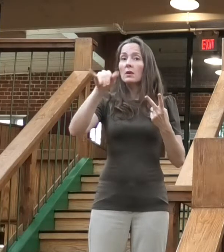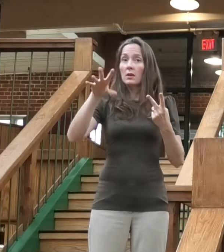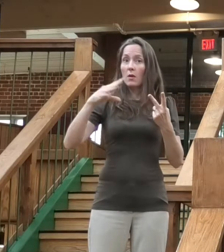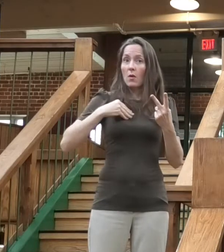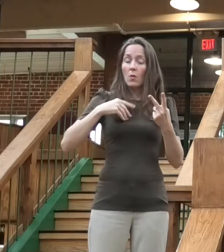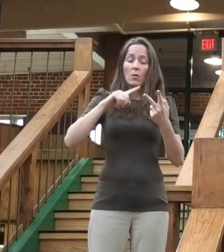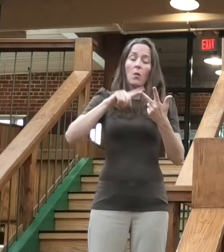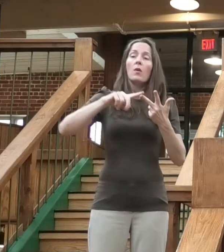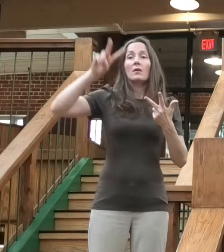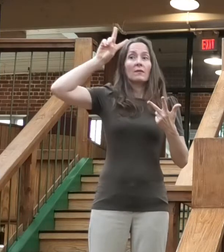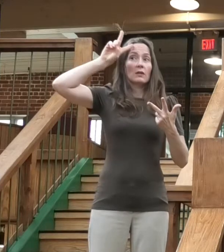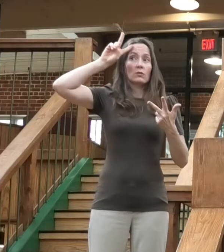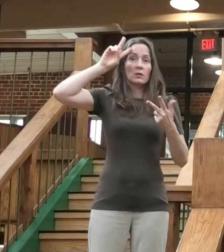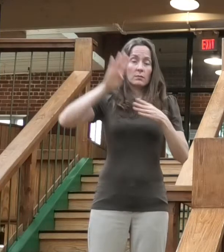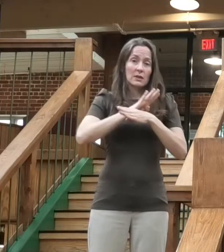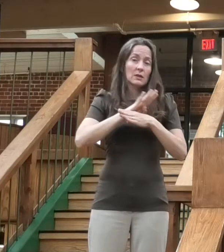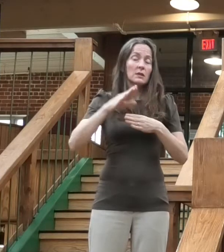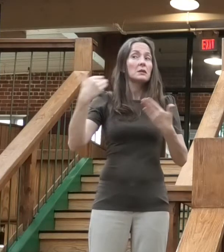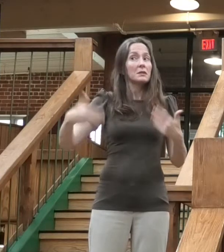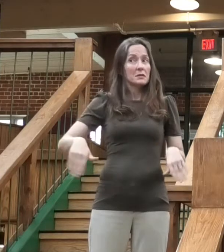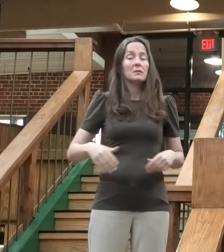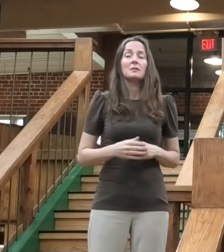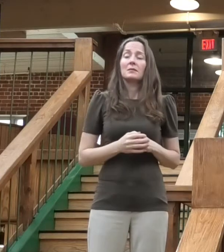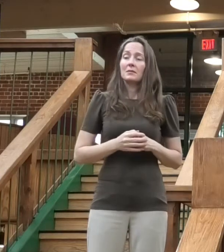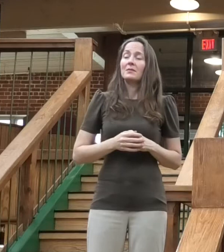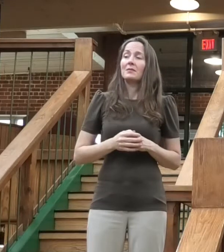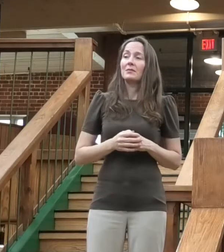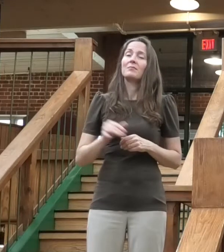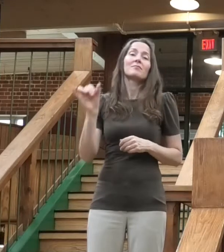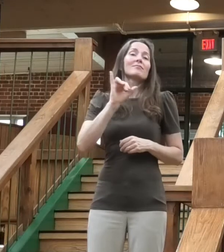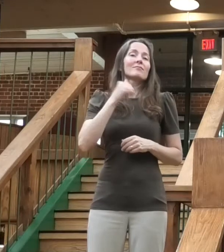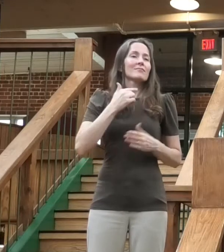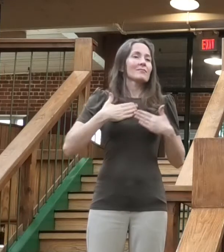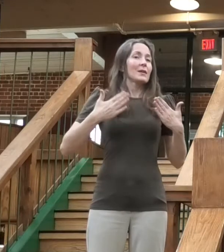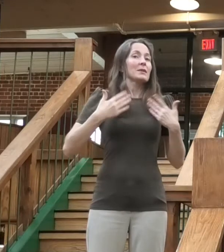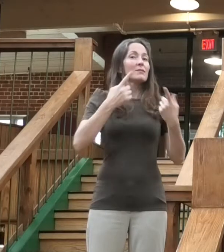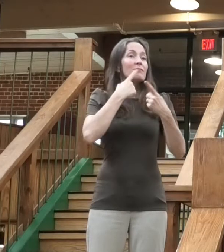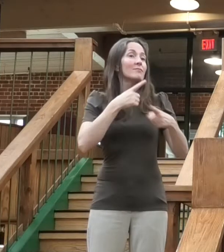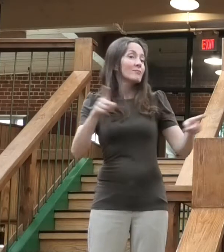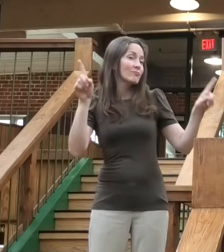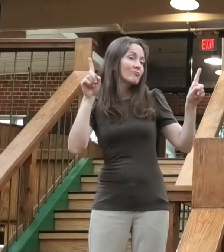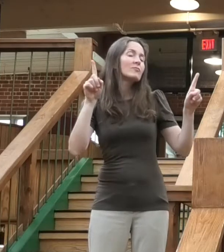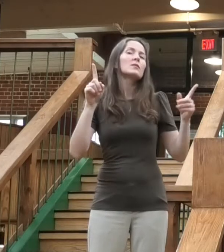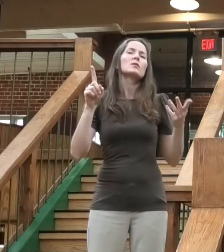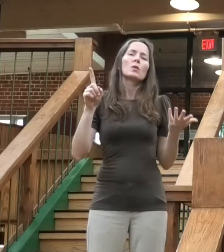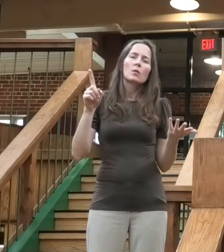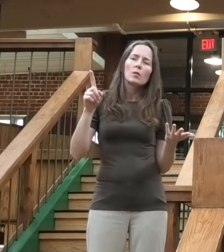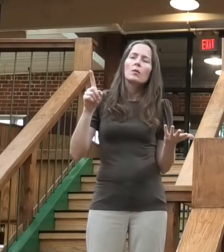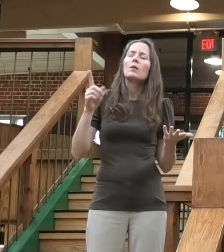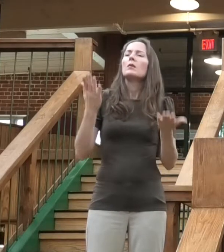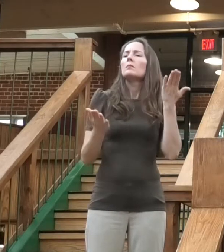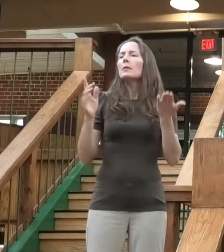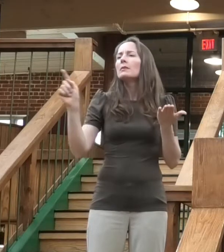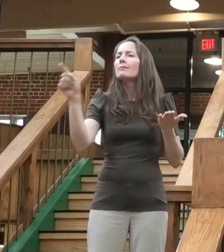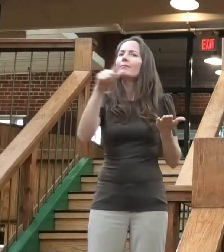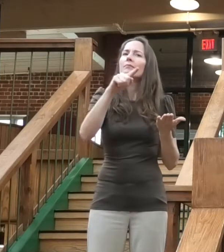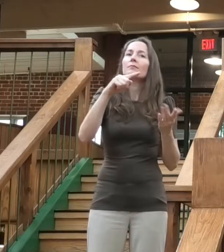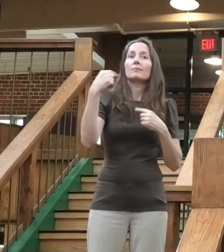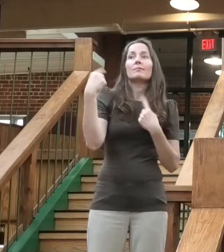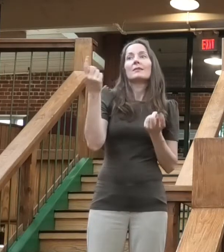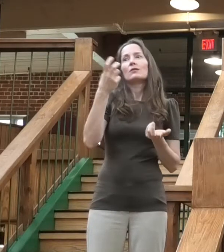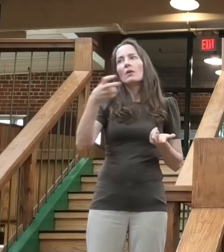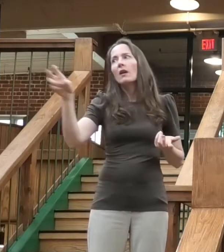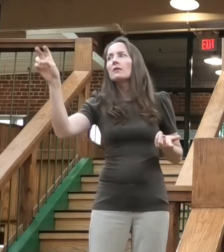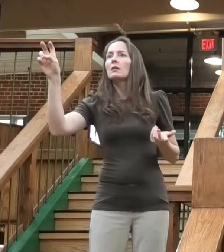I'm also very pleased to announce that we understand you may have been traveling, you may have been busy trying to get your businesses